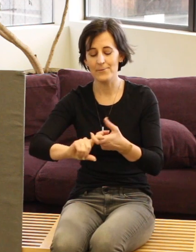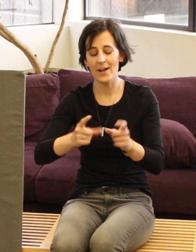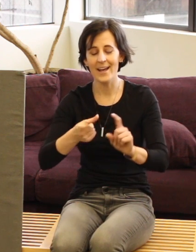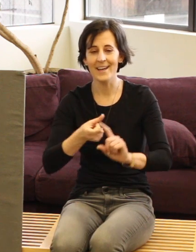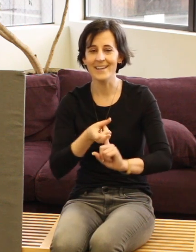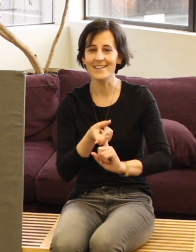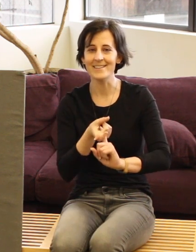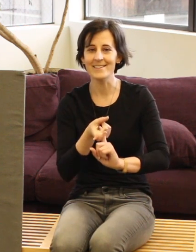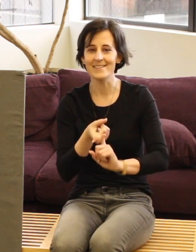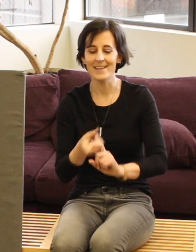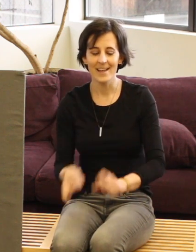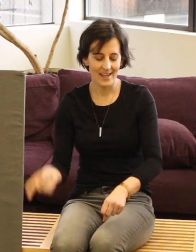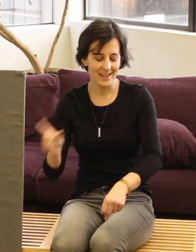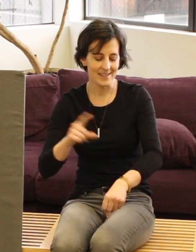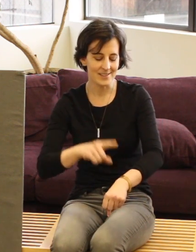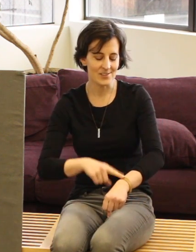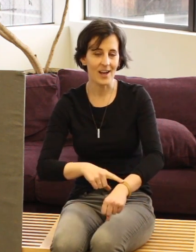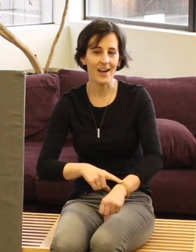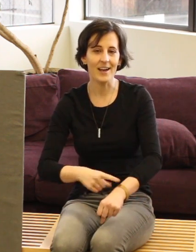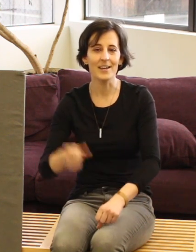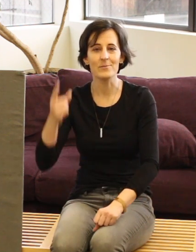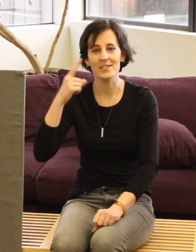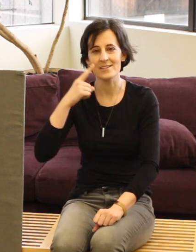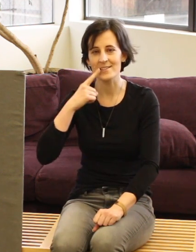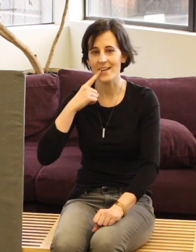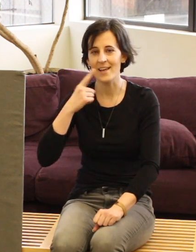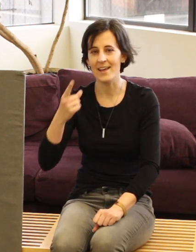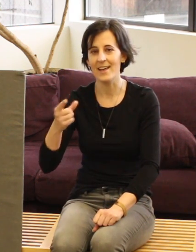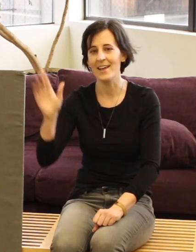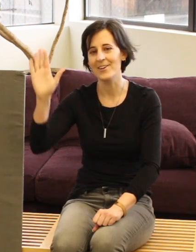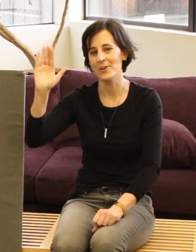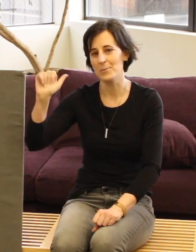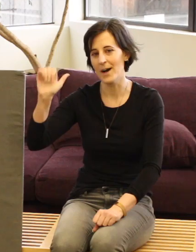friends. It's time to say goodbye.